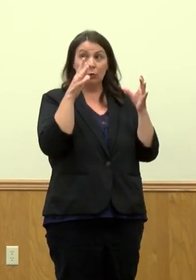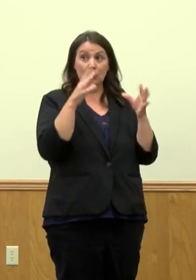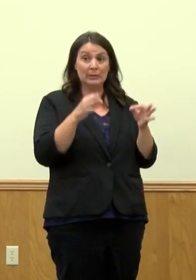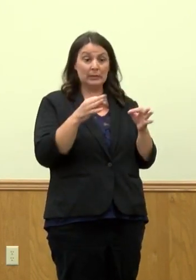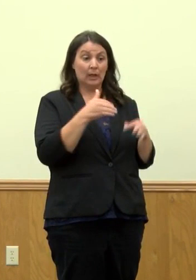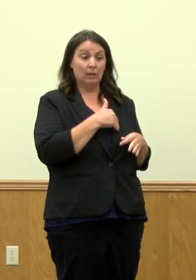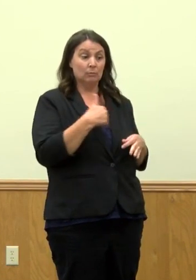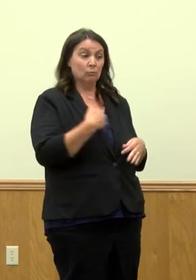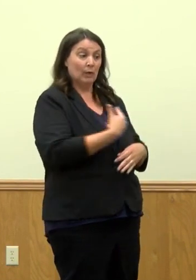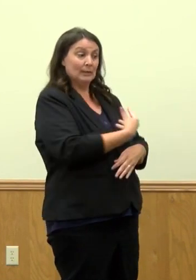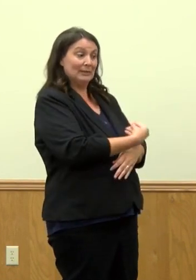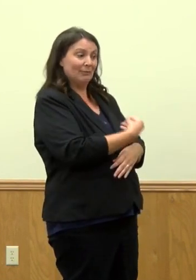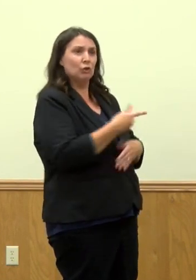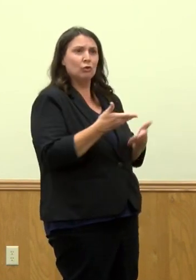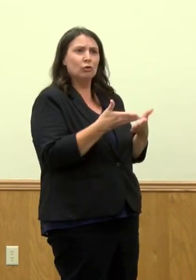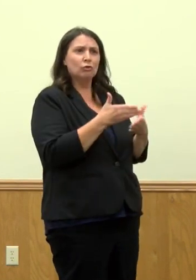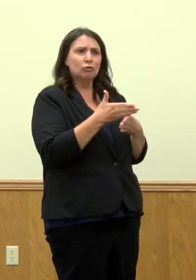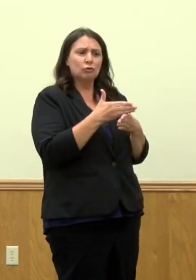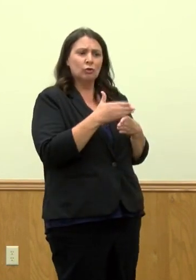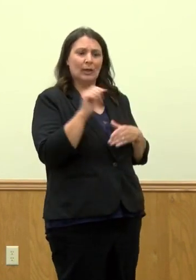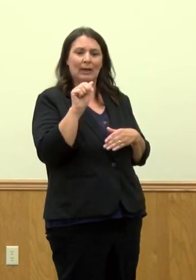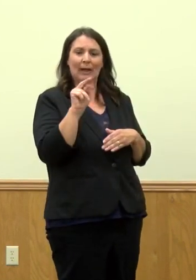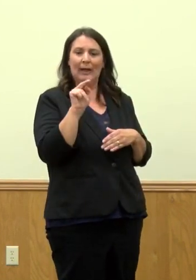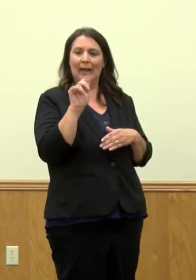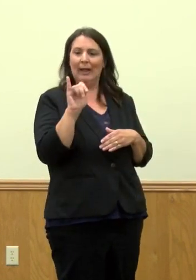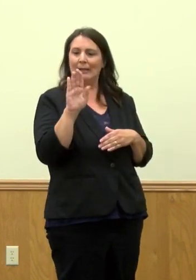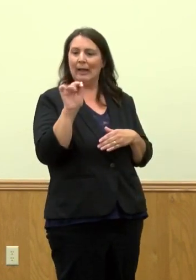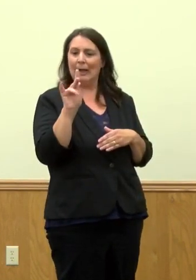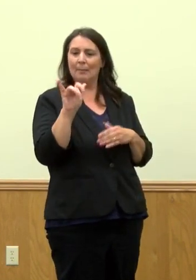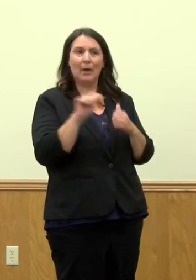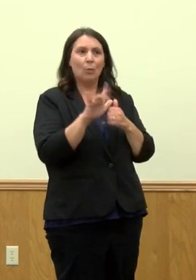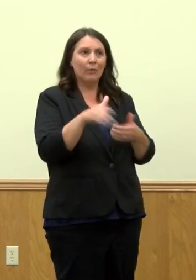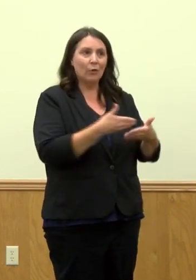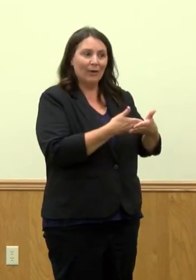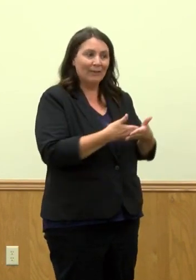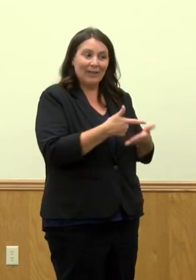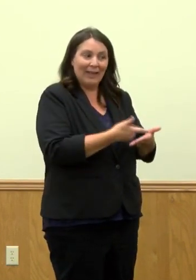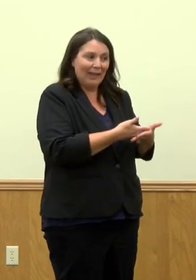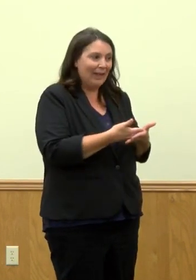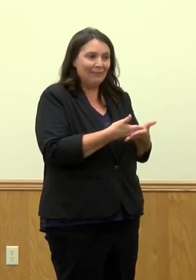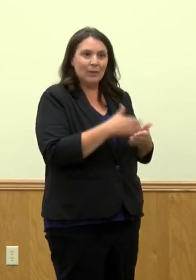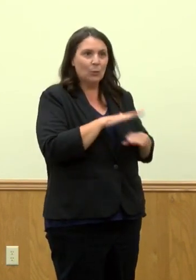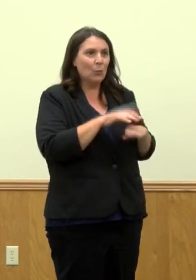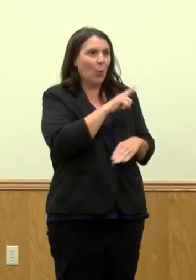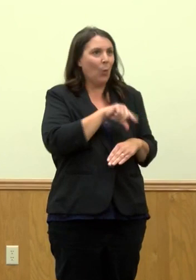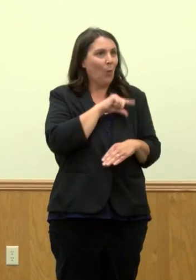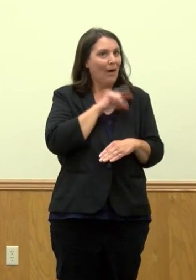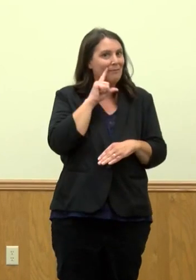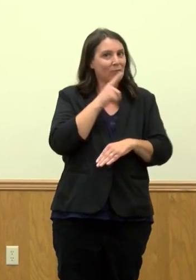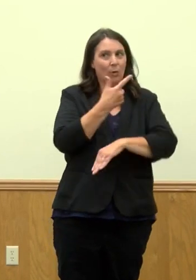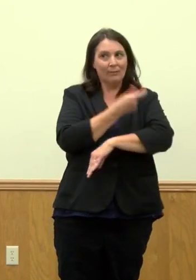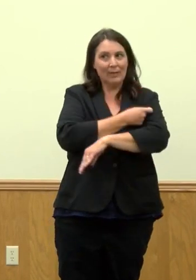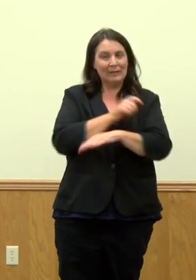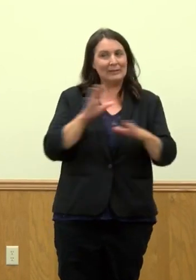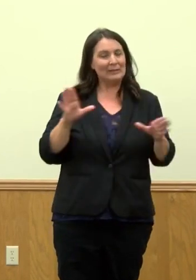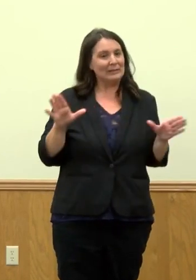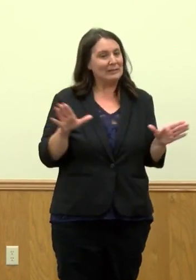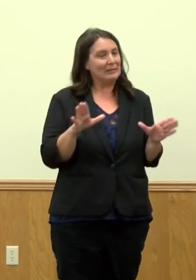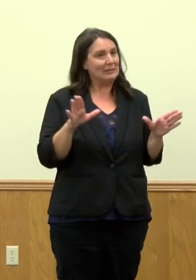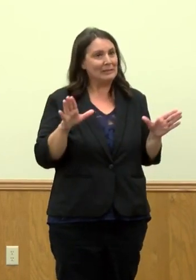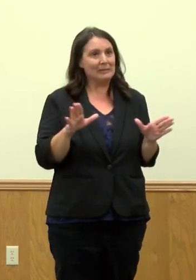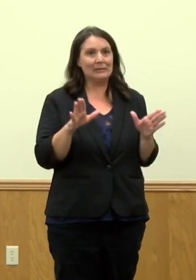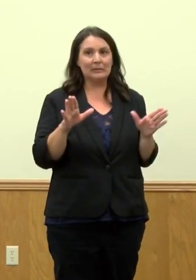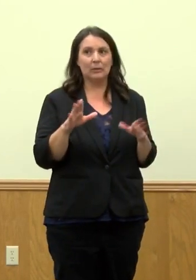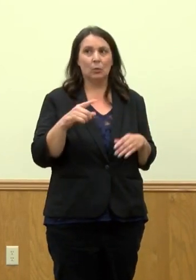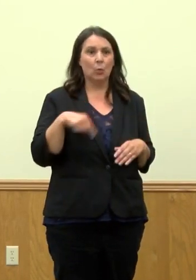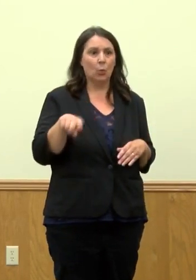going to be sharing the antibodies with your infants who, again, are not eligible for the vaccine. So really imperative for us to